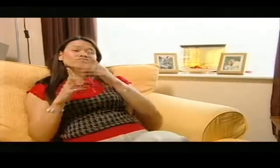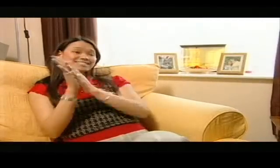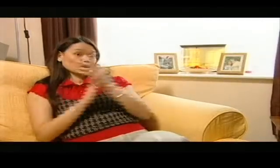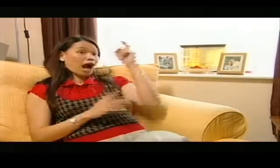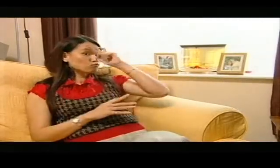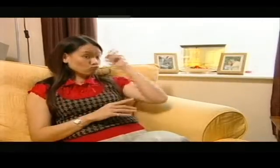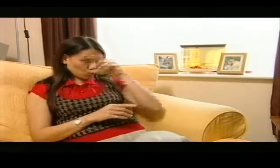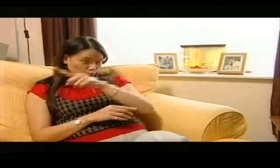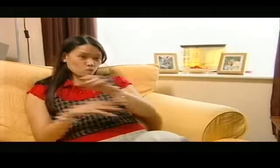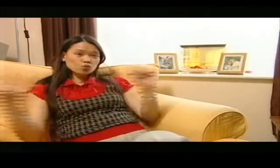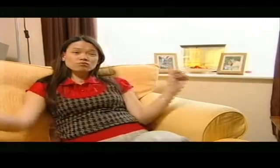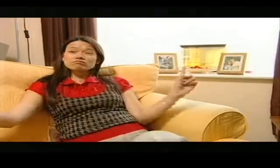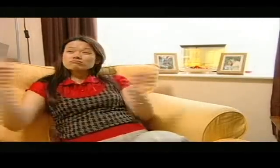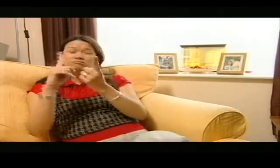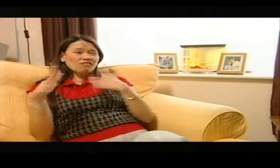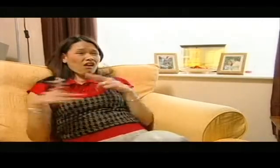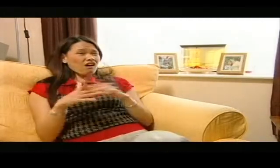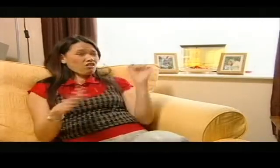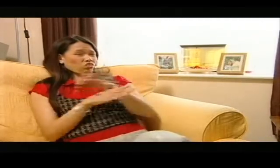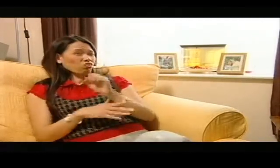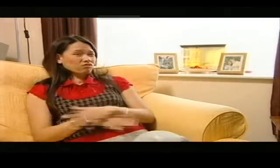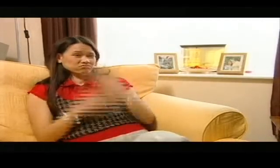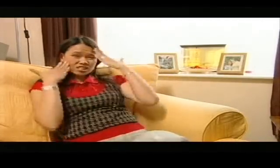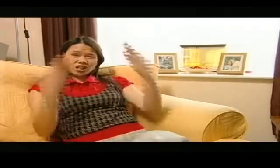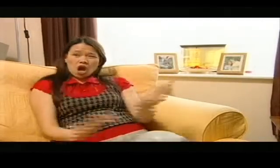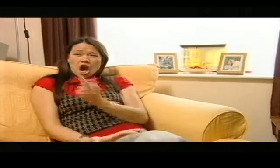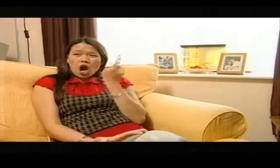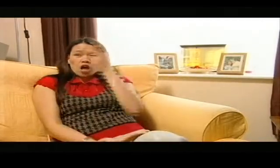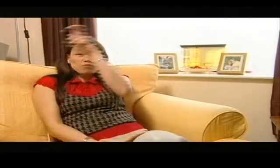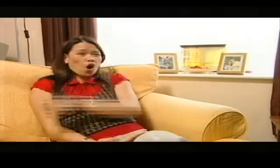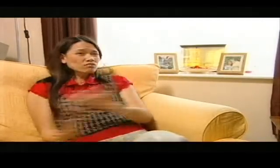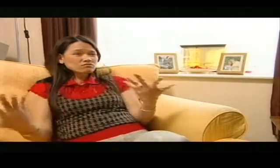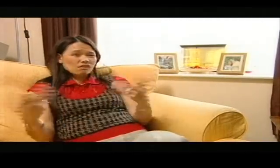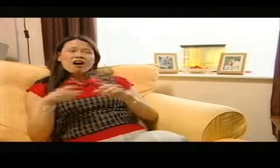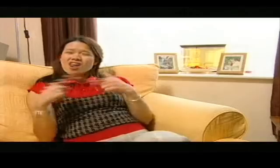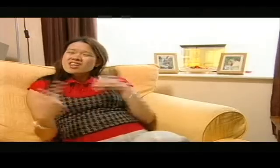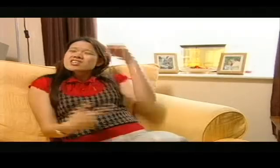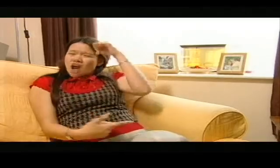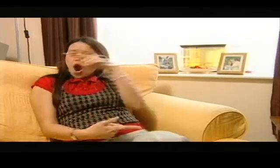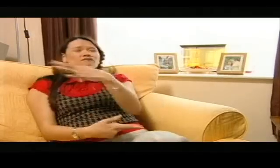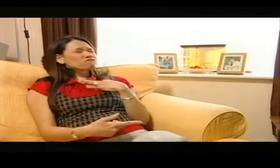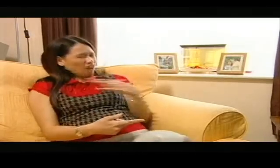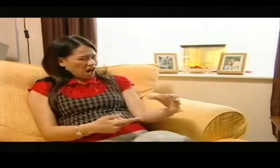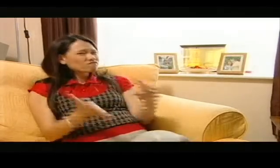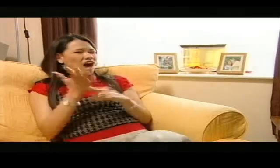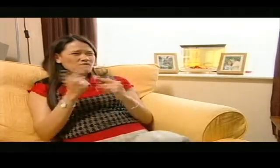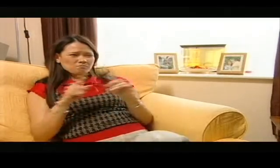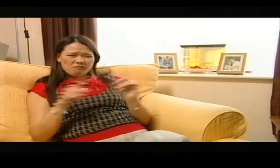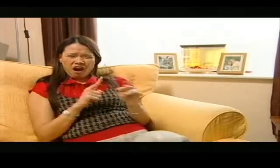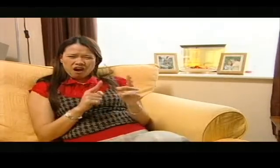met Andrew, we didn't really get to know each other straight away. I knew he was a volunteer with VSO, and he worked with young